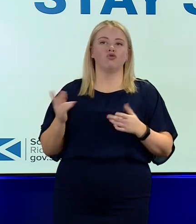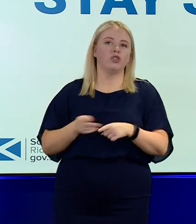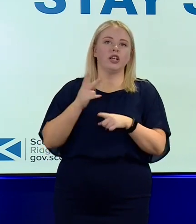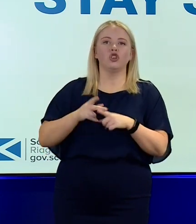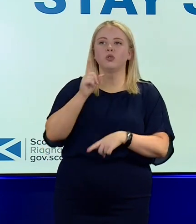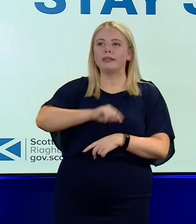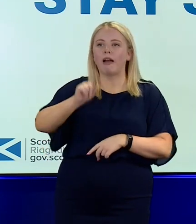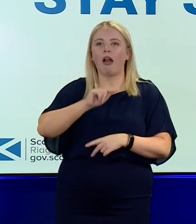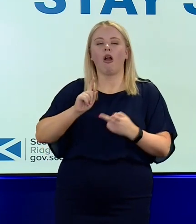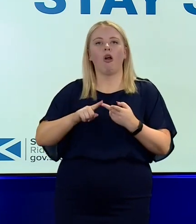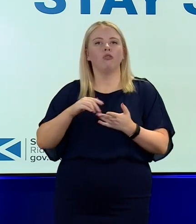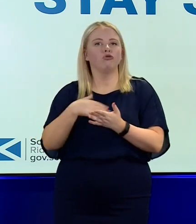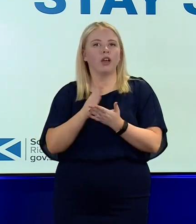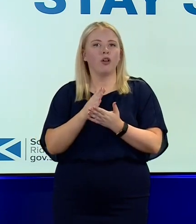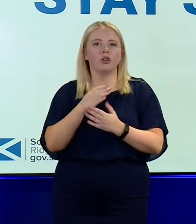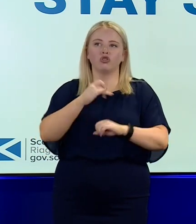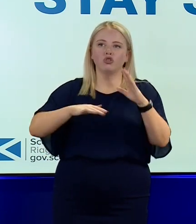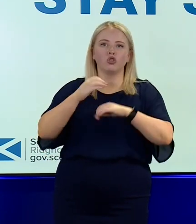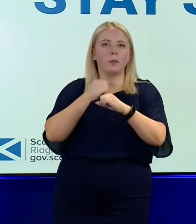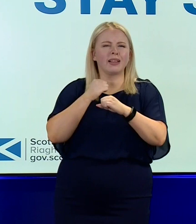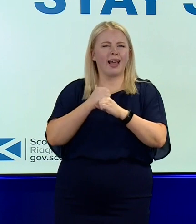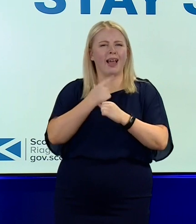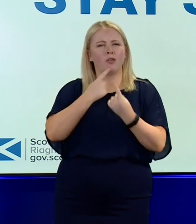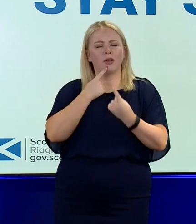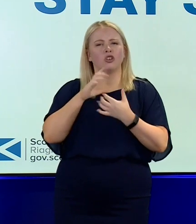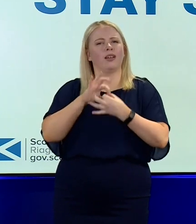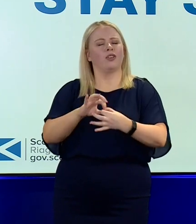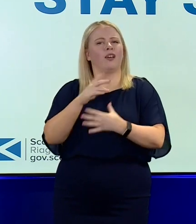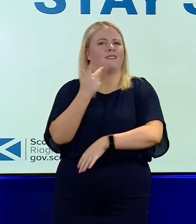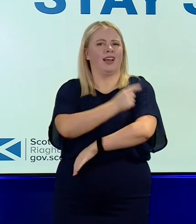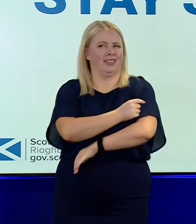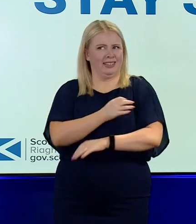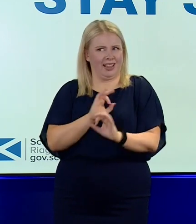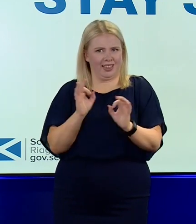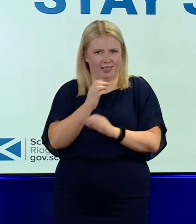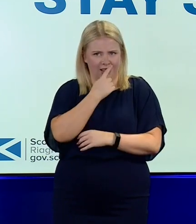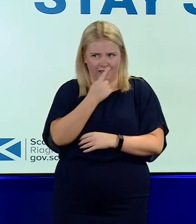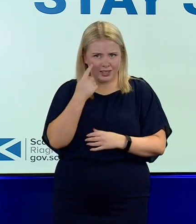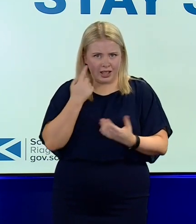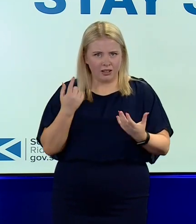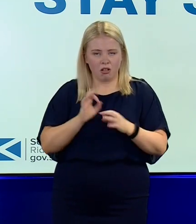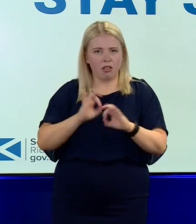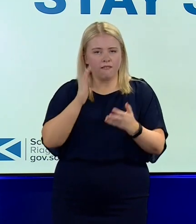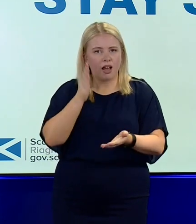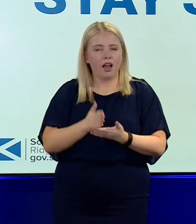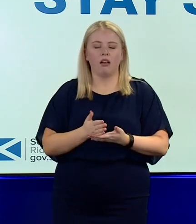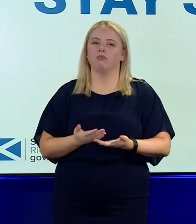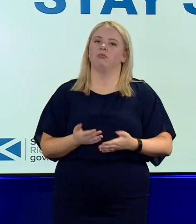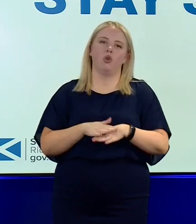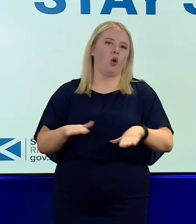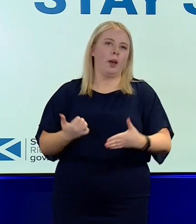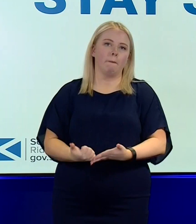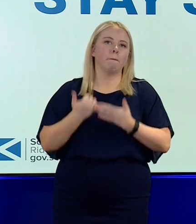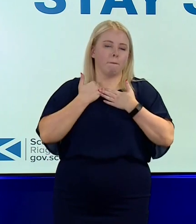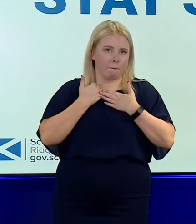or sharing on social media information about the vaccine that has not got any basis in evidence or fact, then you're not helping at